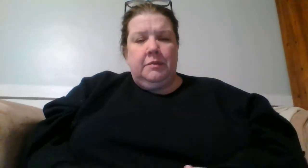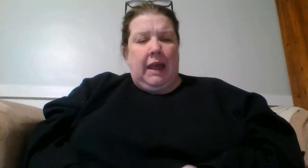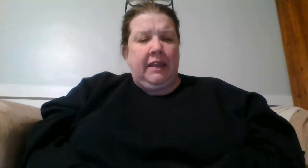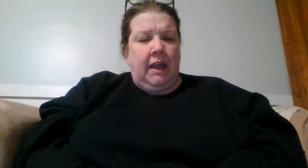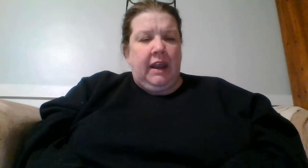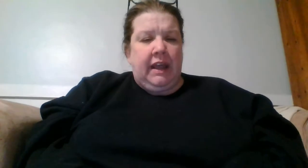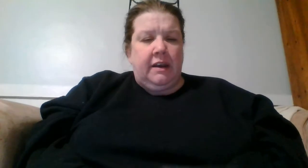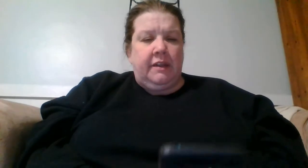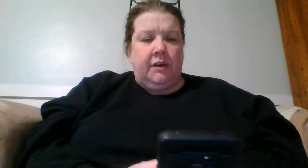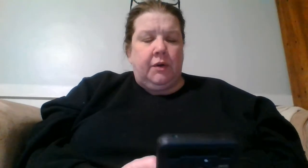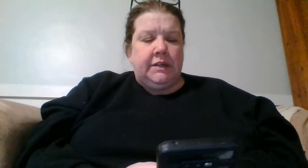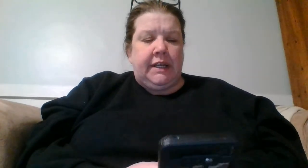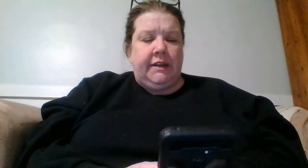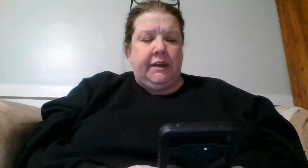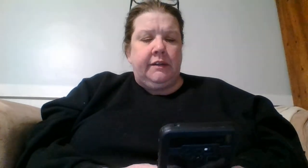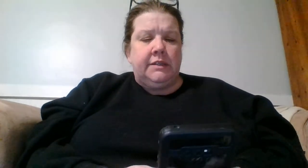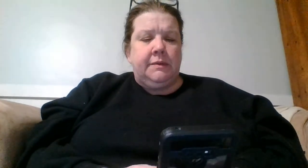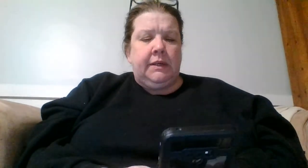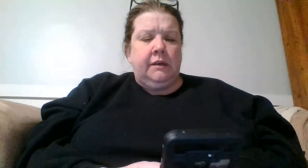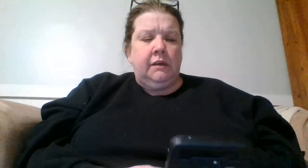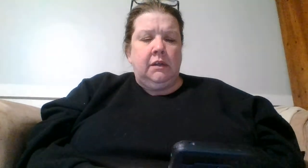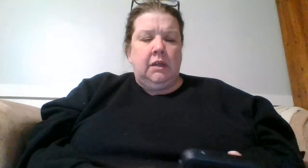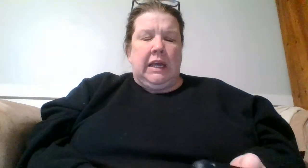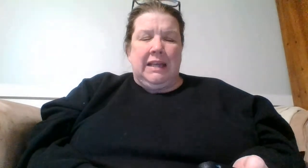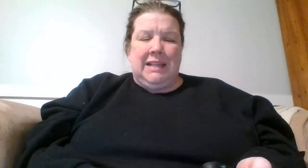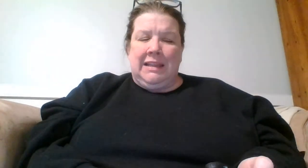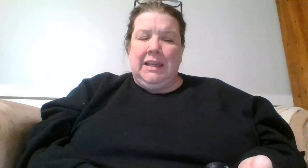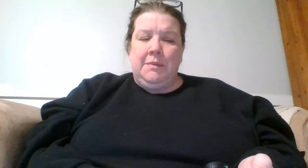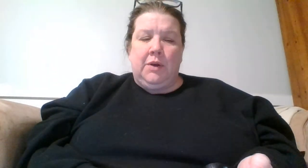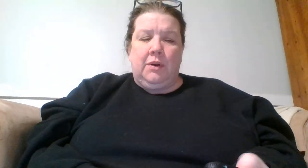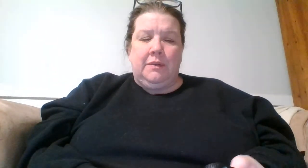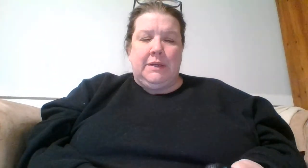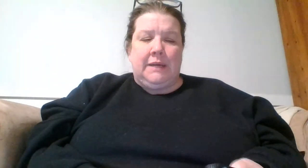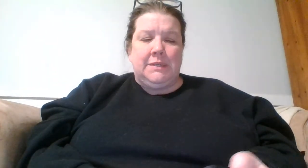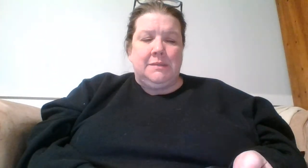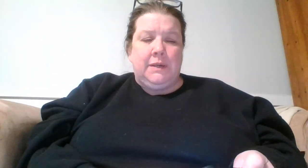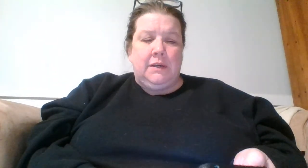I thought I had another court date in there this week. I think I'm in court three times this week.